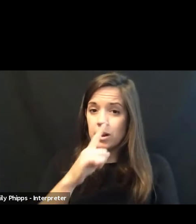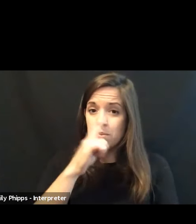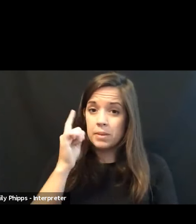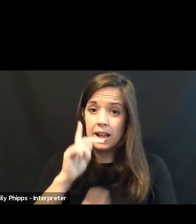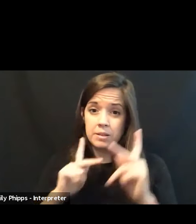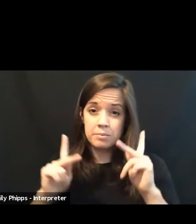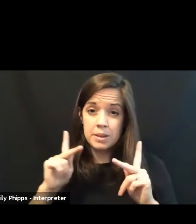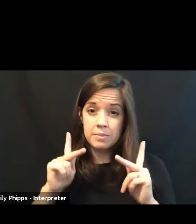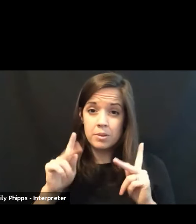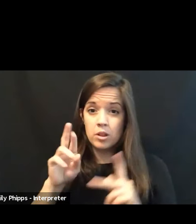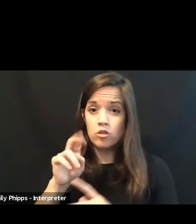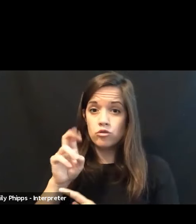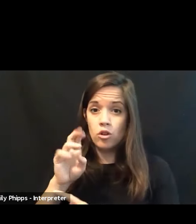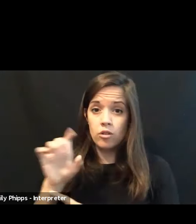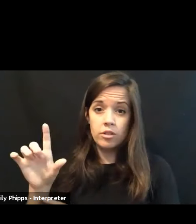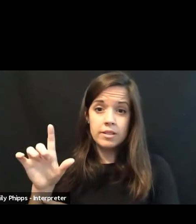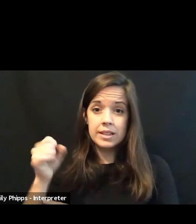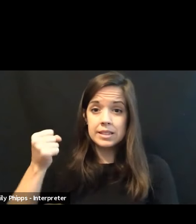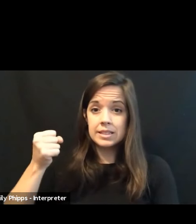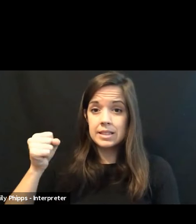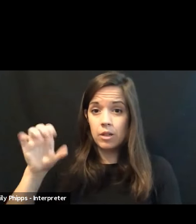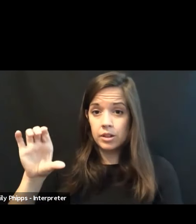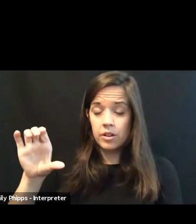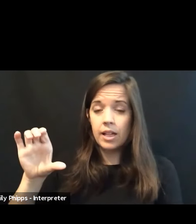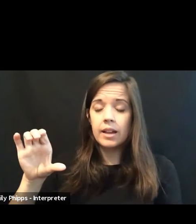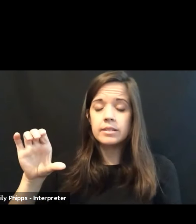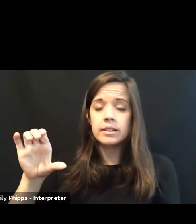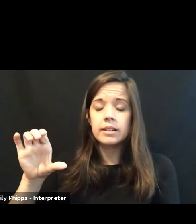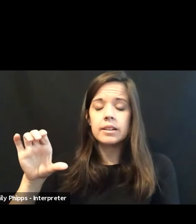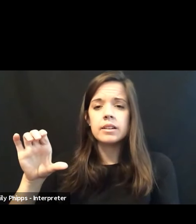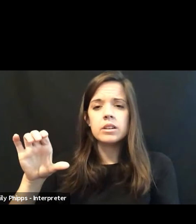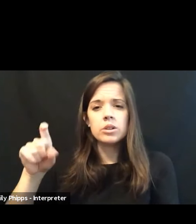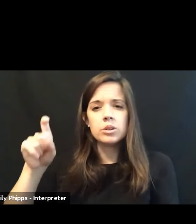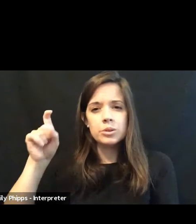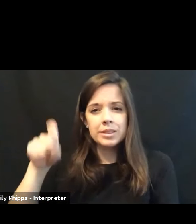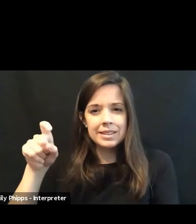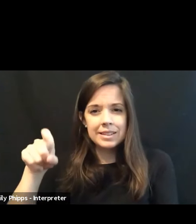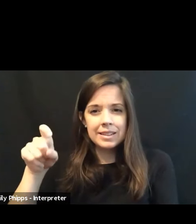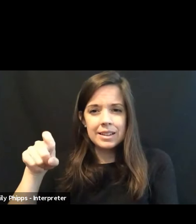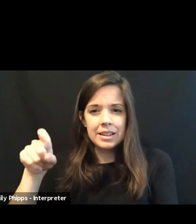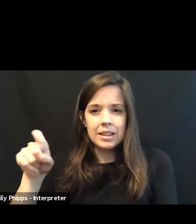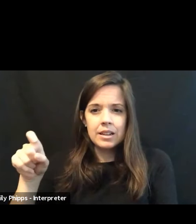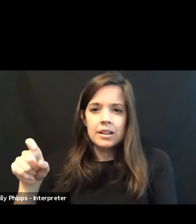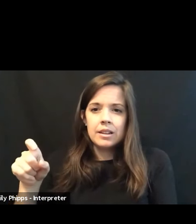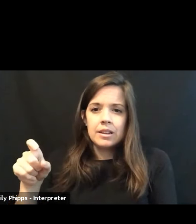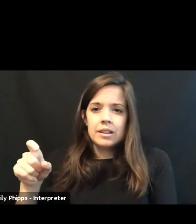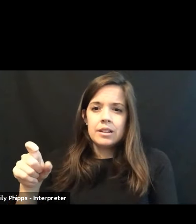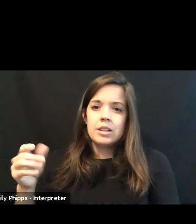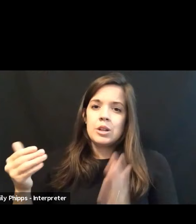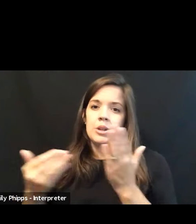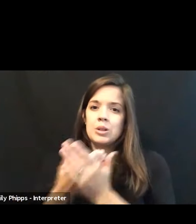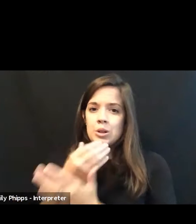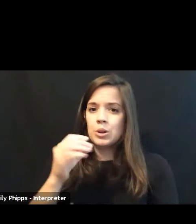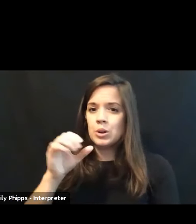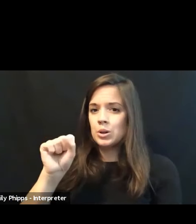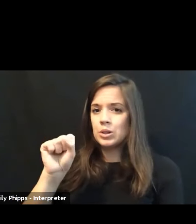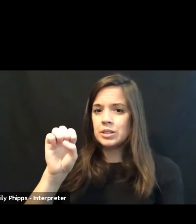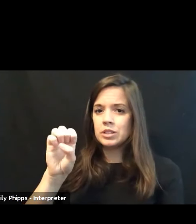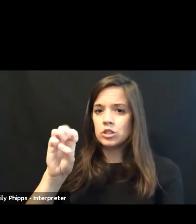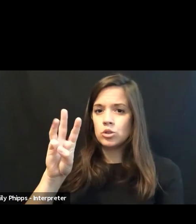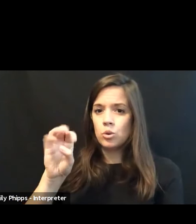in rural South Carolina who needed new sewage infrastructure for